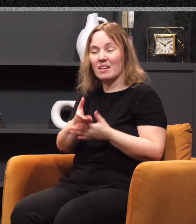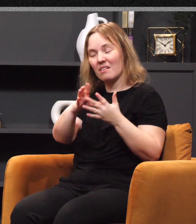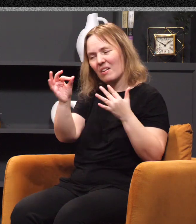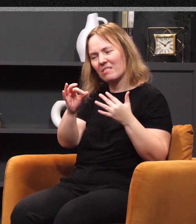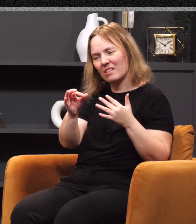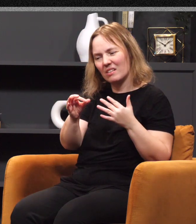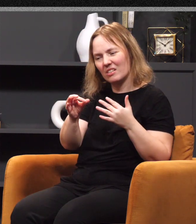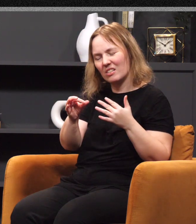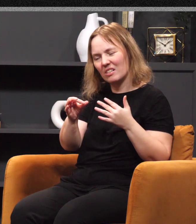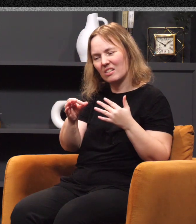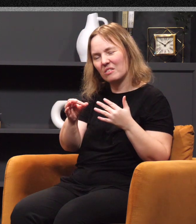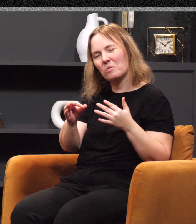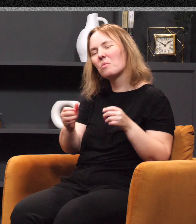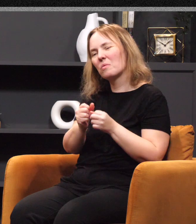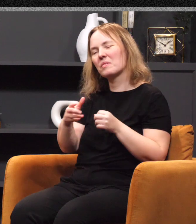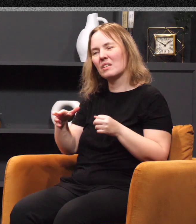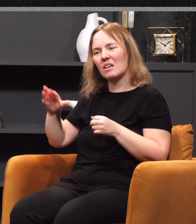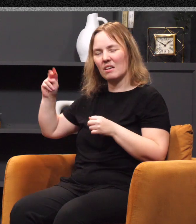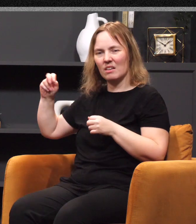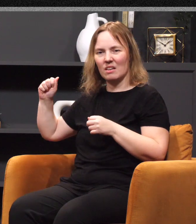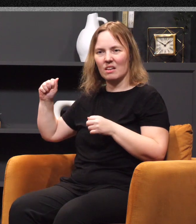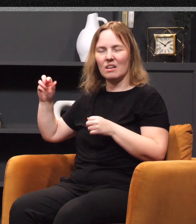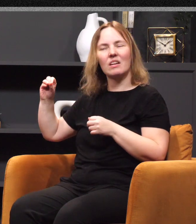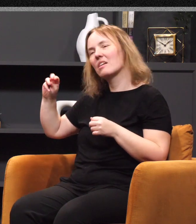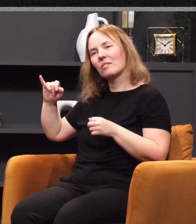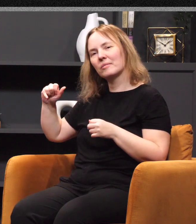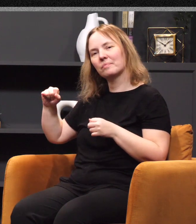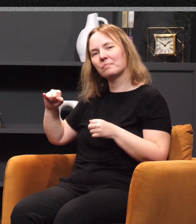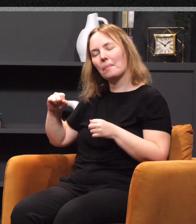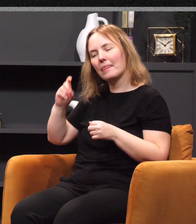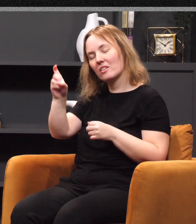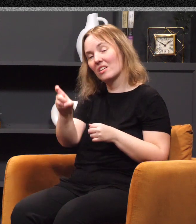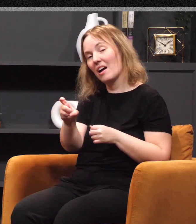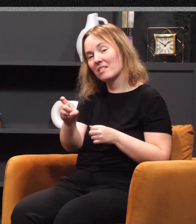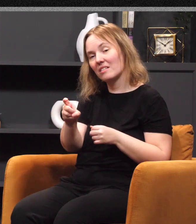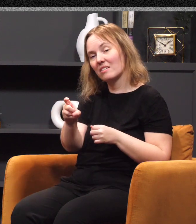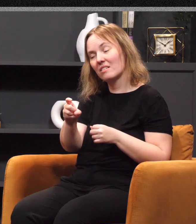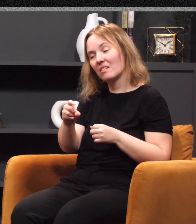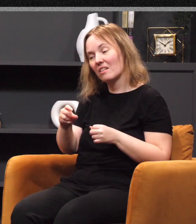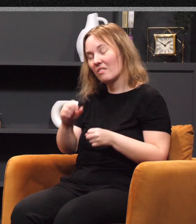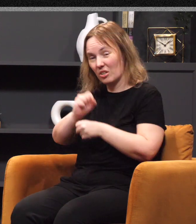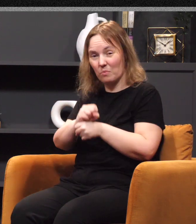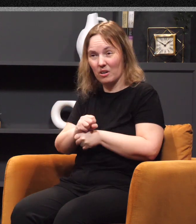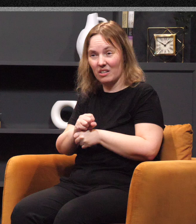of Naomi. But not only that, but she had also asked permission that she might glean in the field. And for those who aren't familiar with the custom,